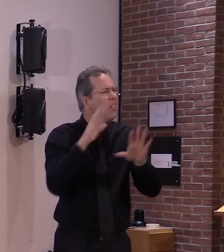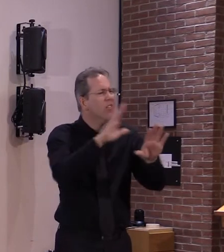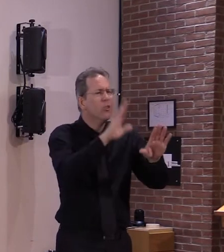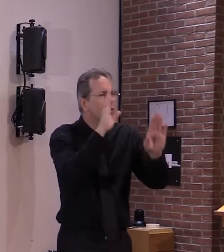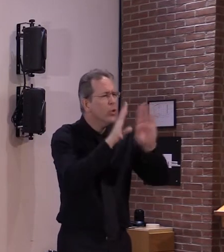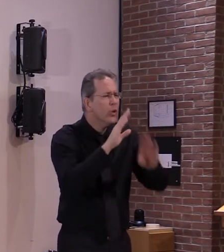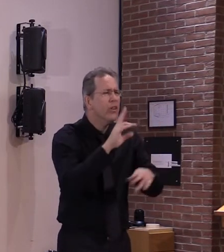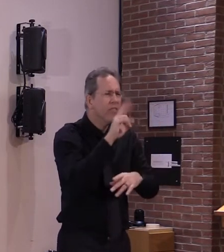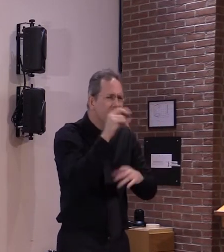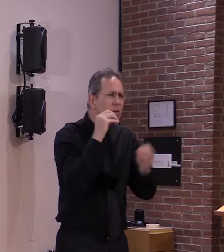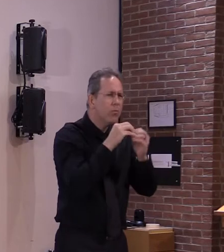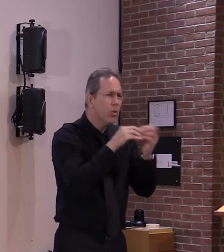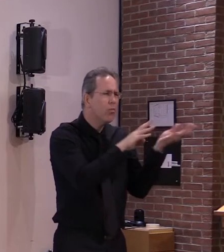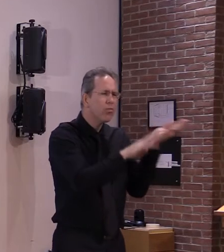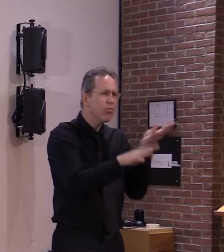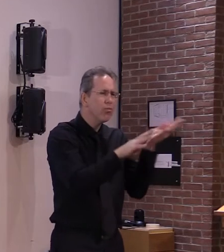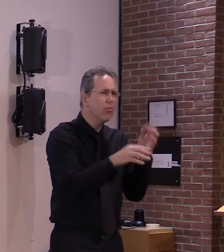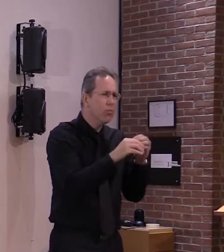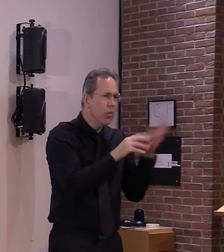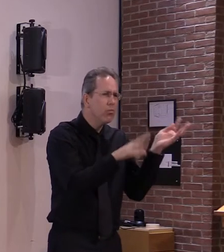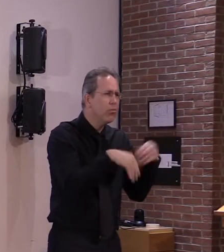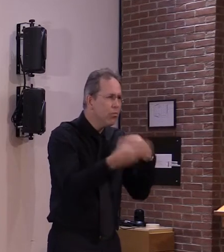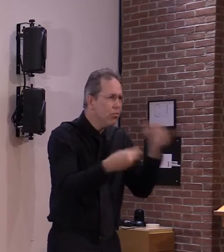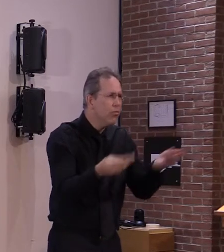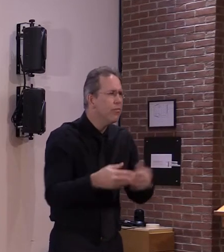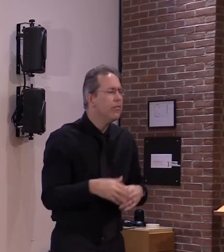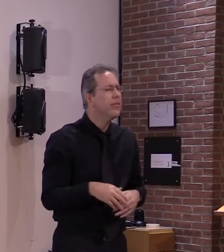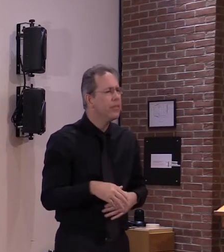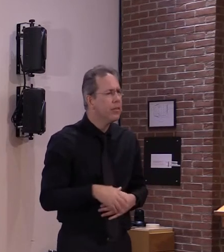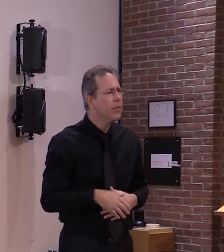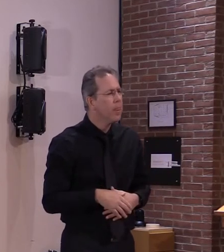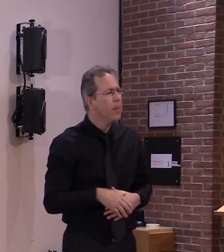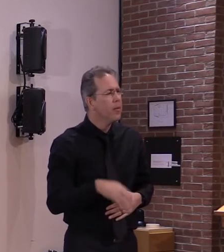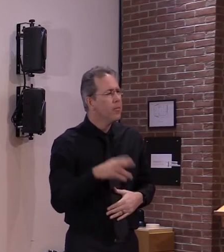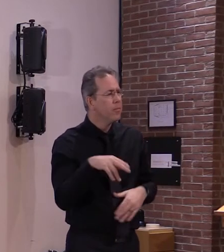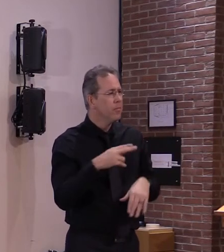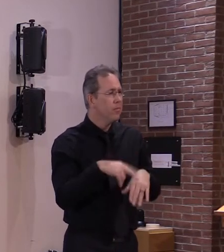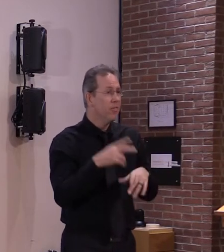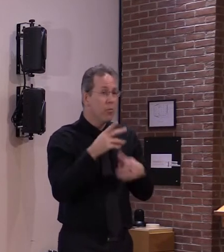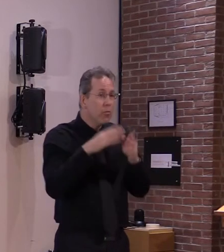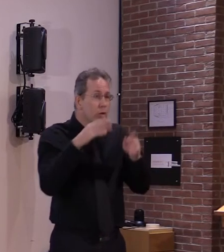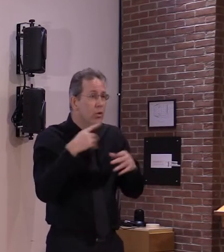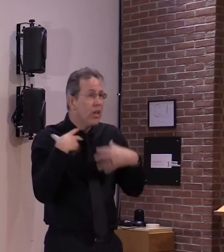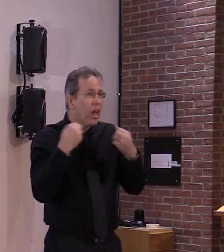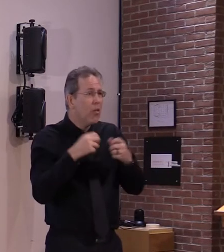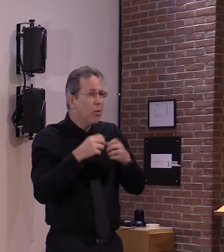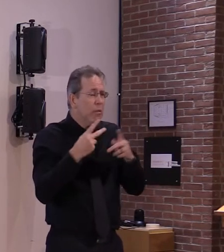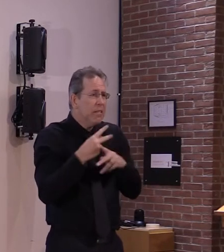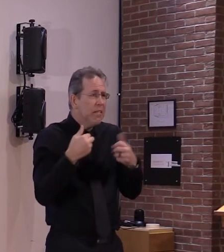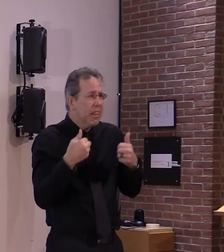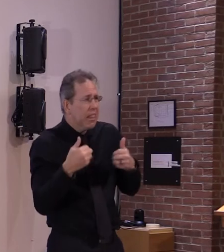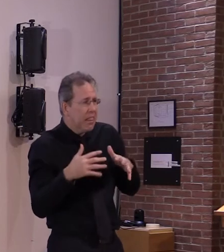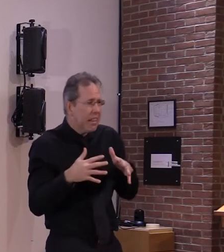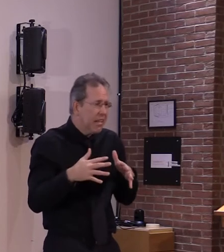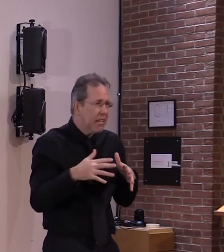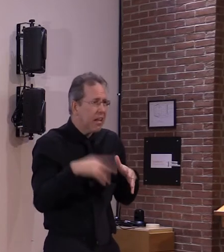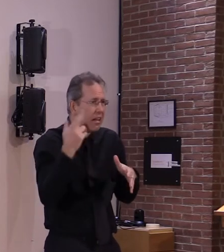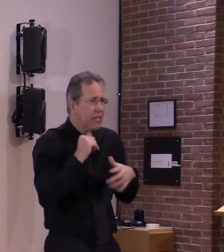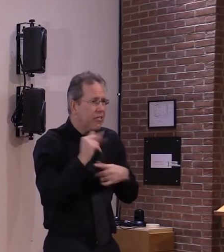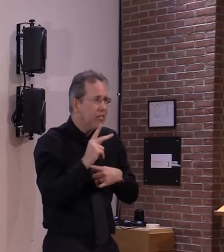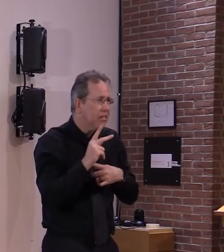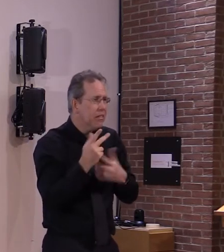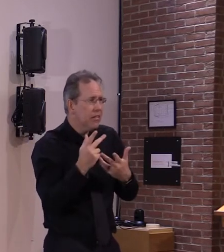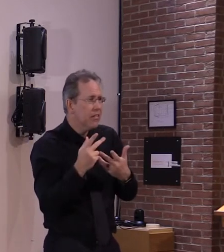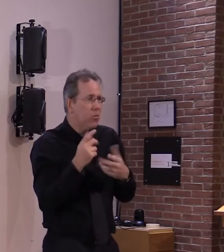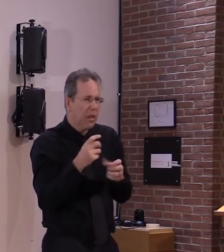though it might be preferable for them to have it early on the fact is if they don't come to